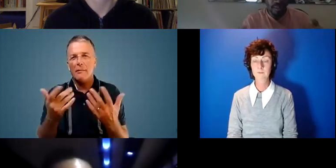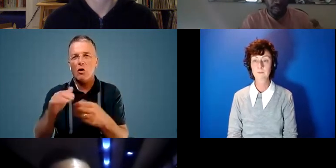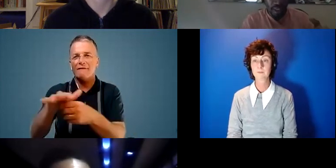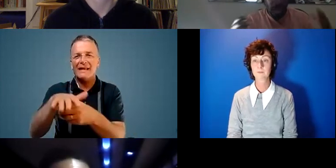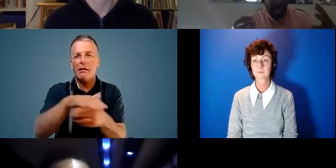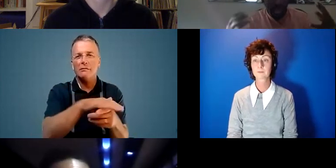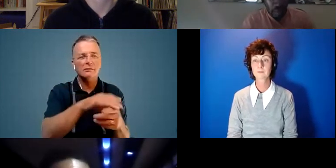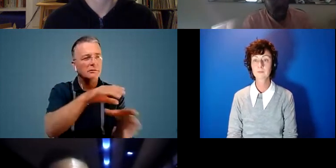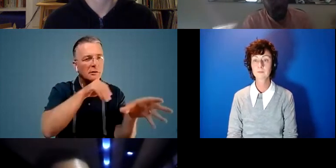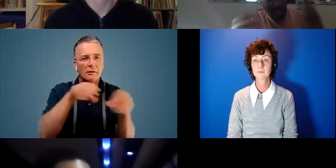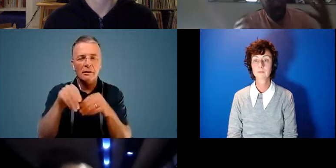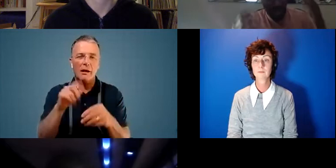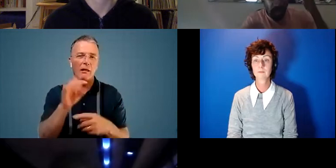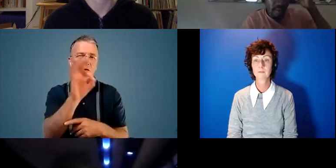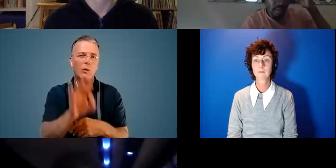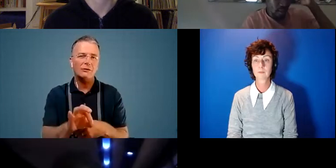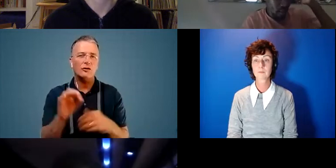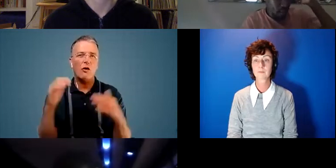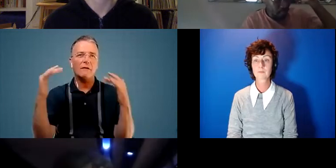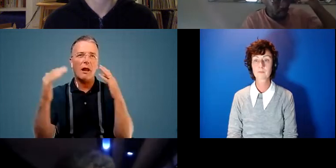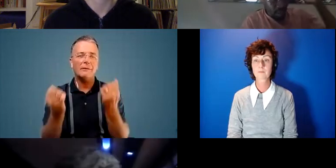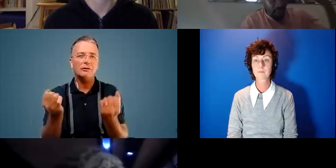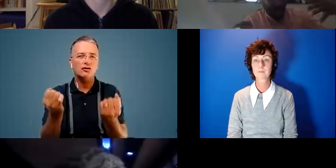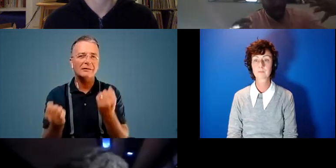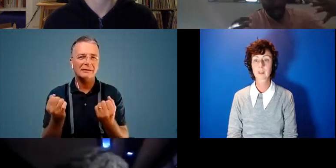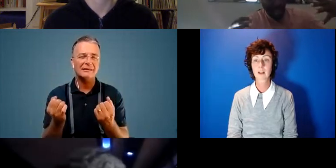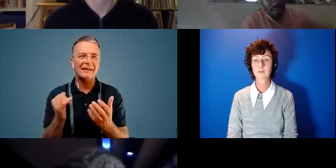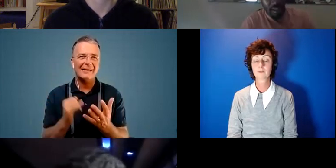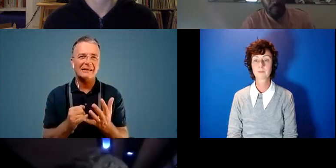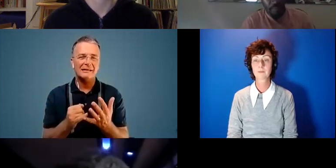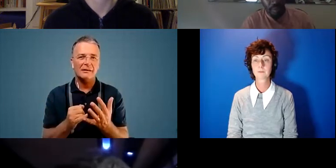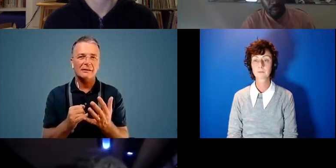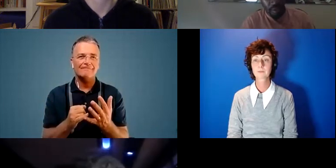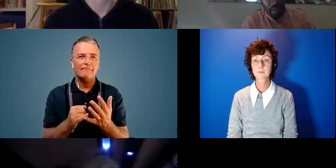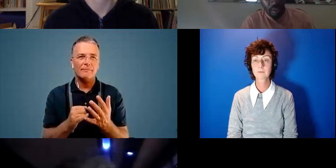is this question of climate justice um is it